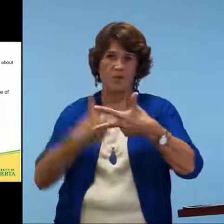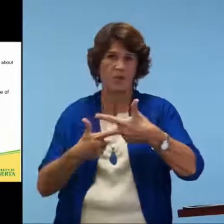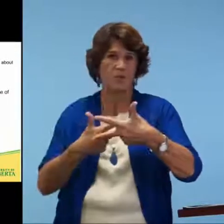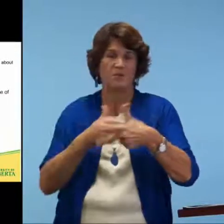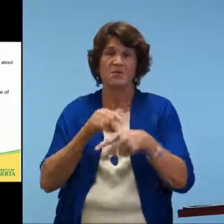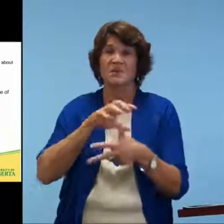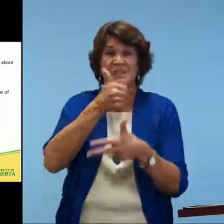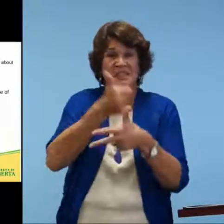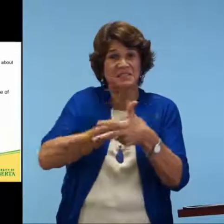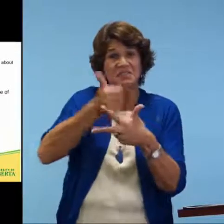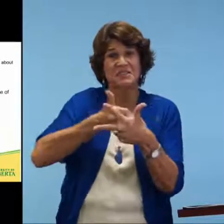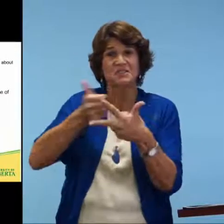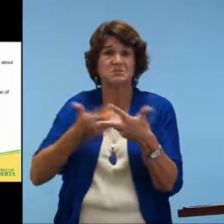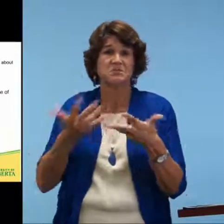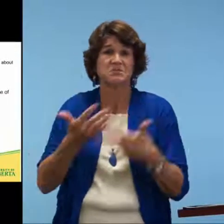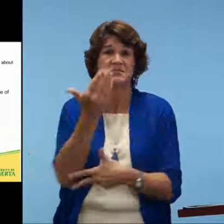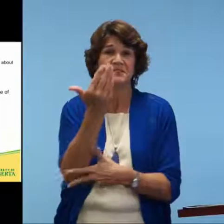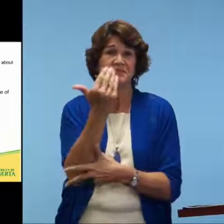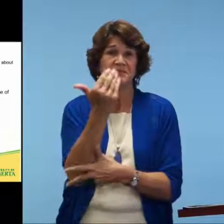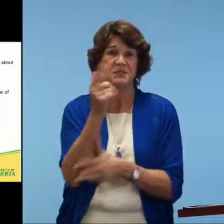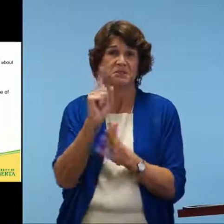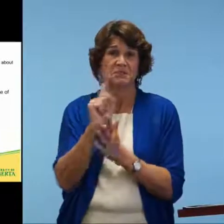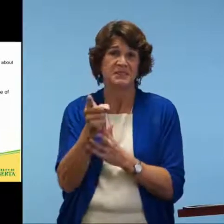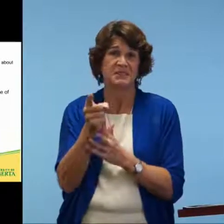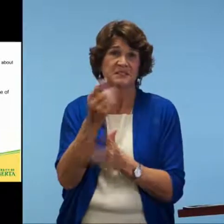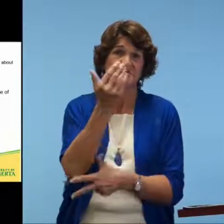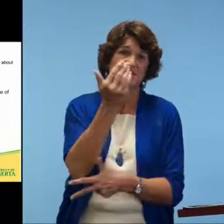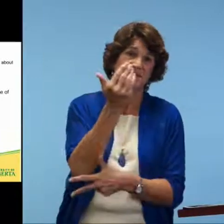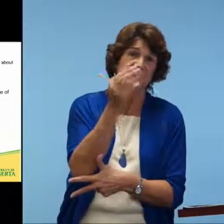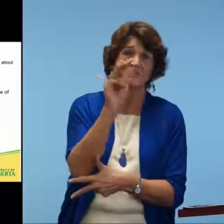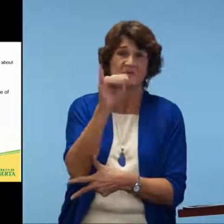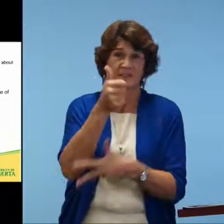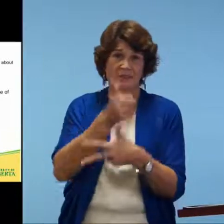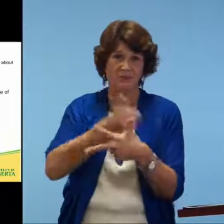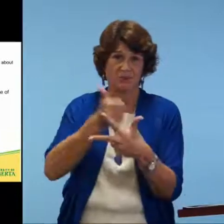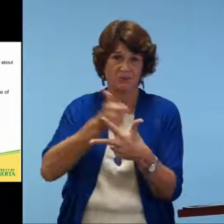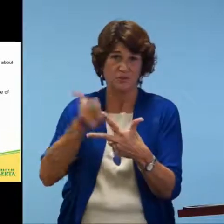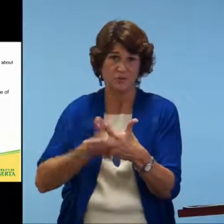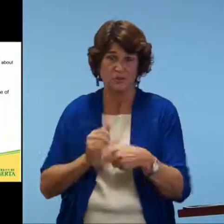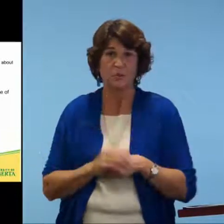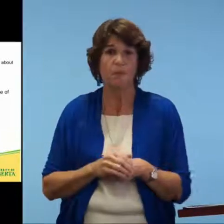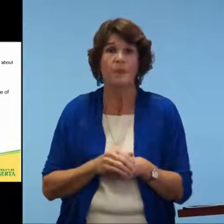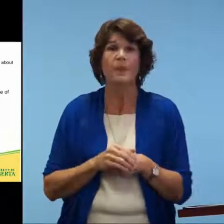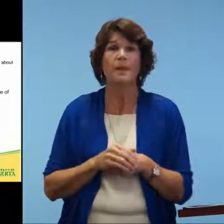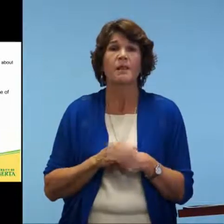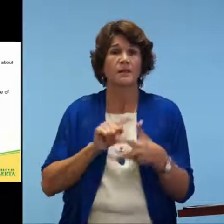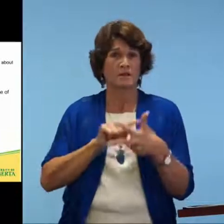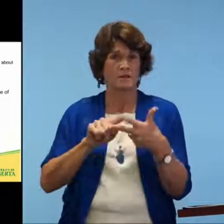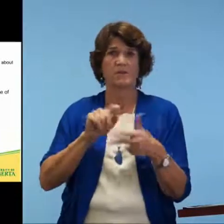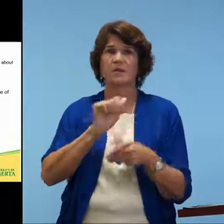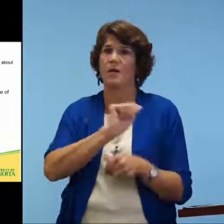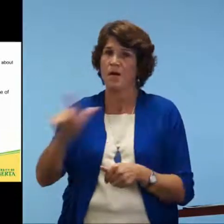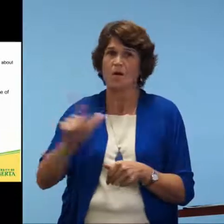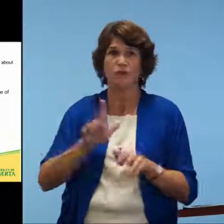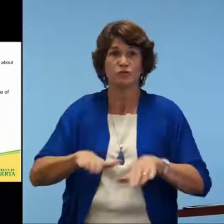All three are done on an individual basis with one person at the time and take approximately 15 minutes per test.